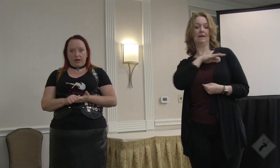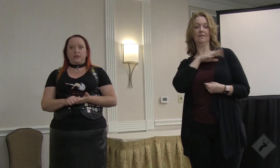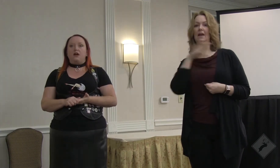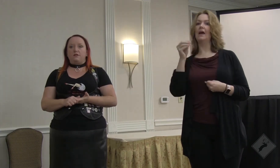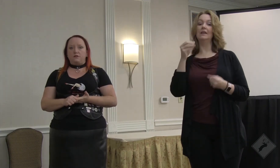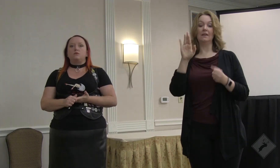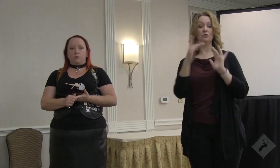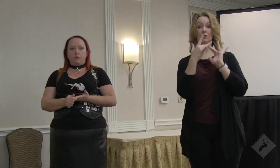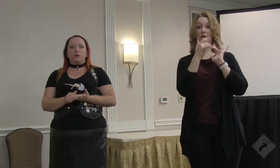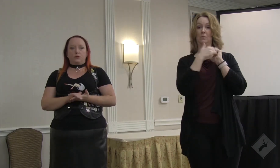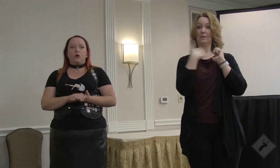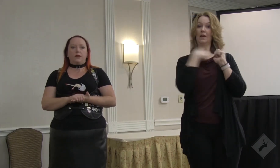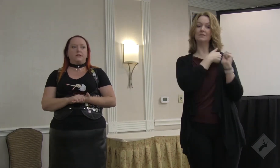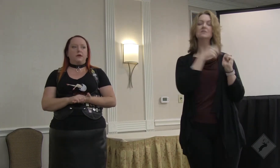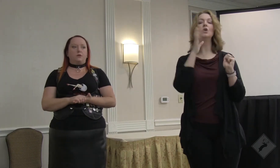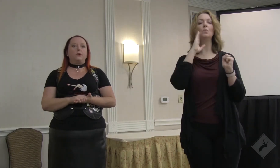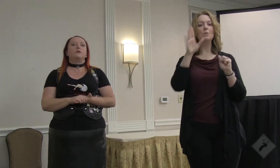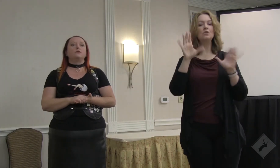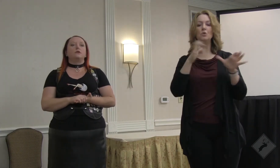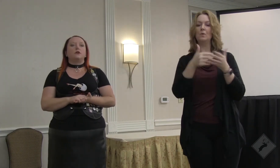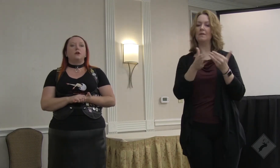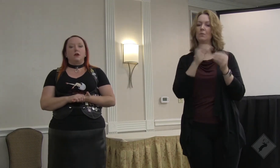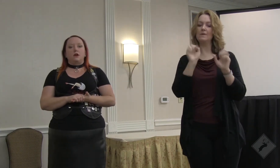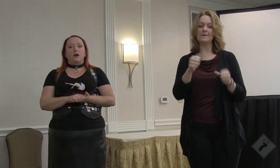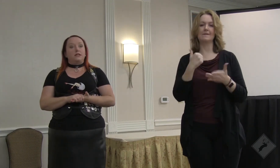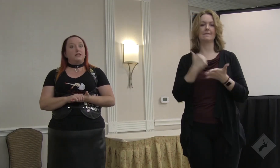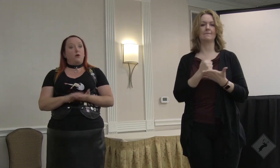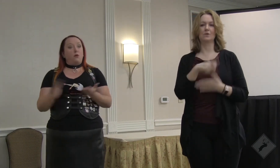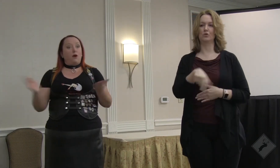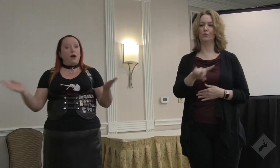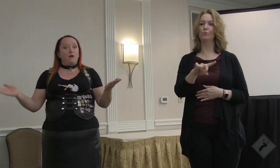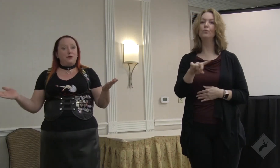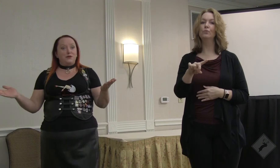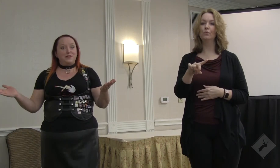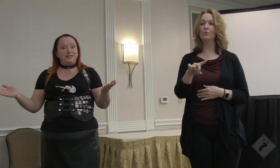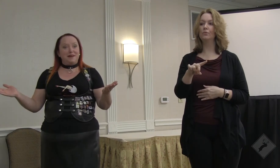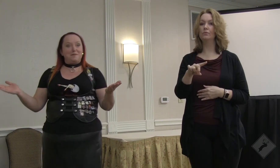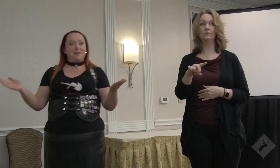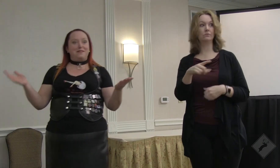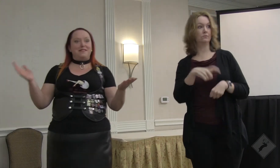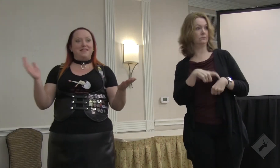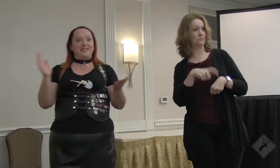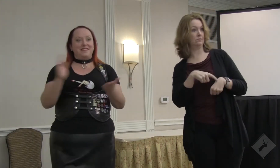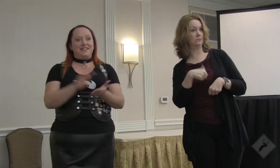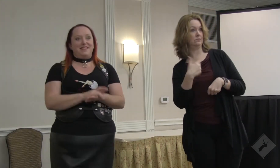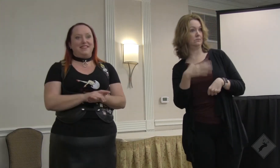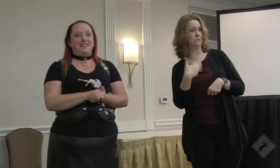you, you reach out to us. We will do our best to help you. And so, how are we doing on time?